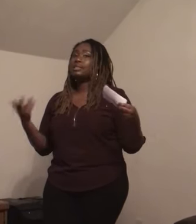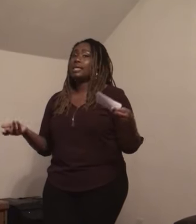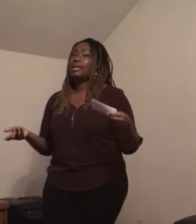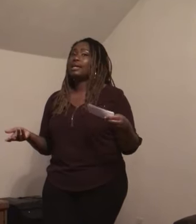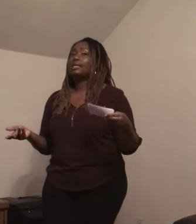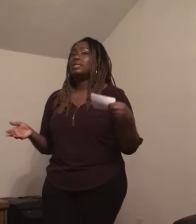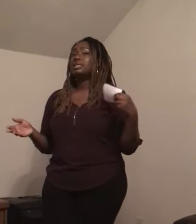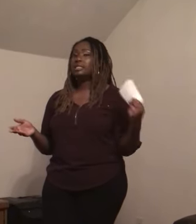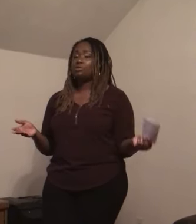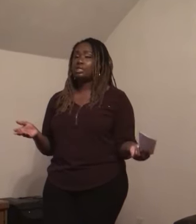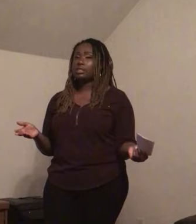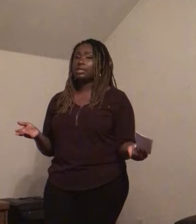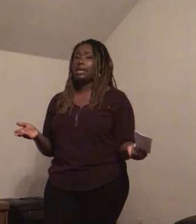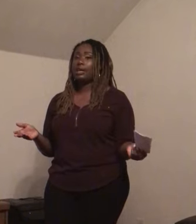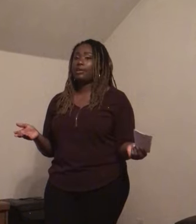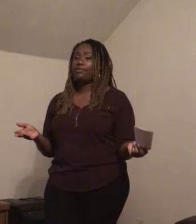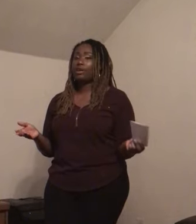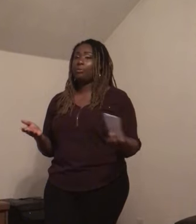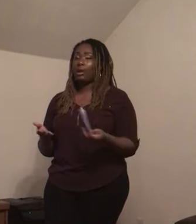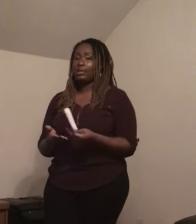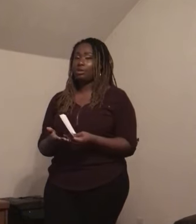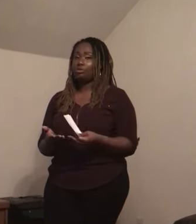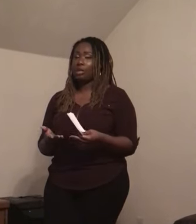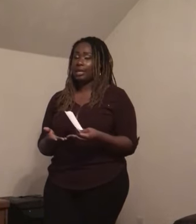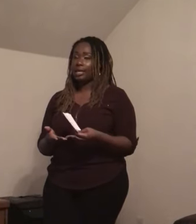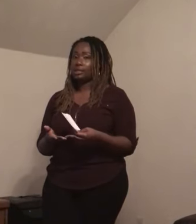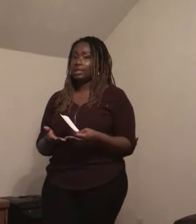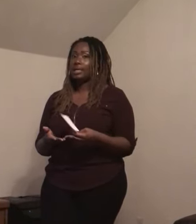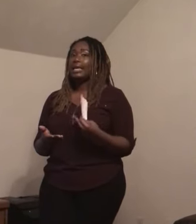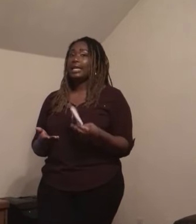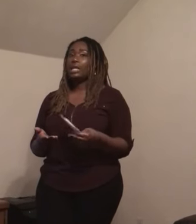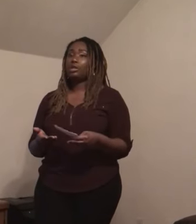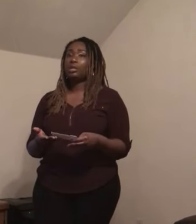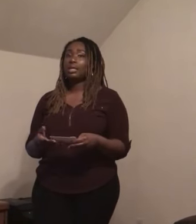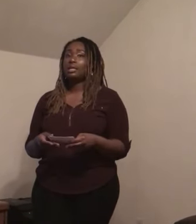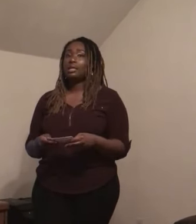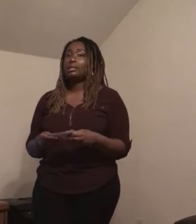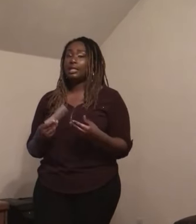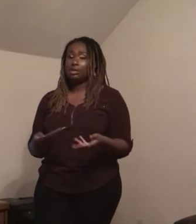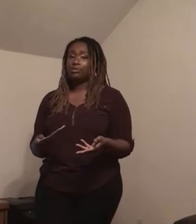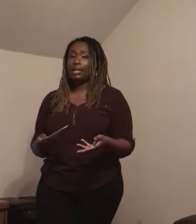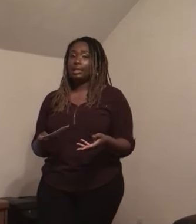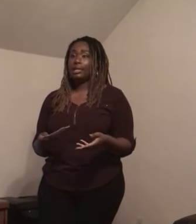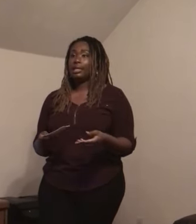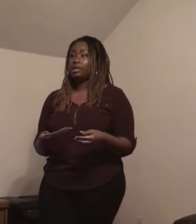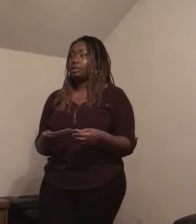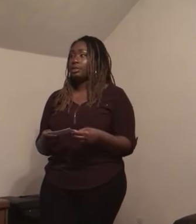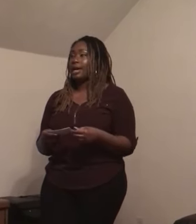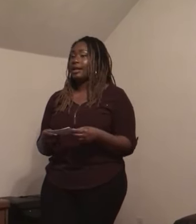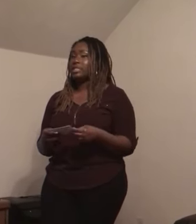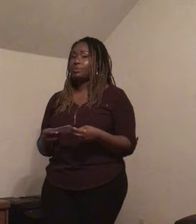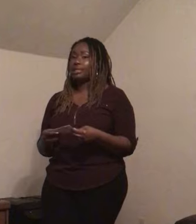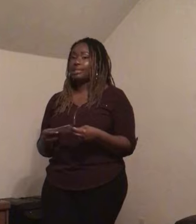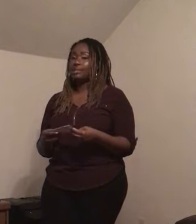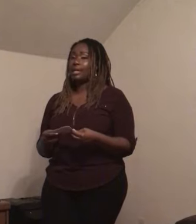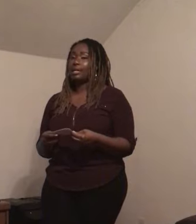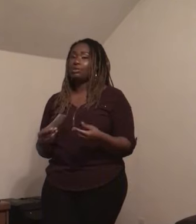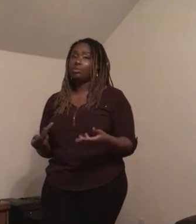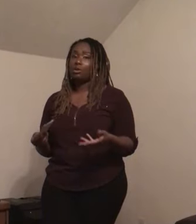sign, students can have a breakdown of communication and learn it incorrectly and learn how to speak and sign the wrong